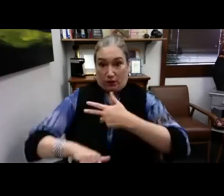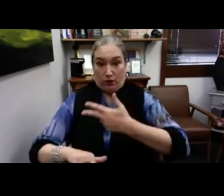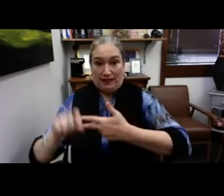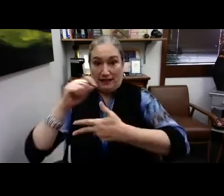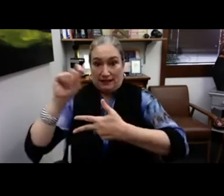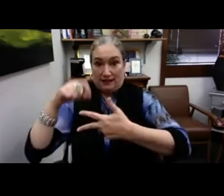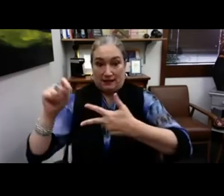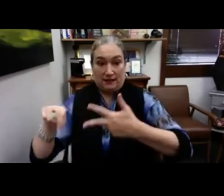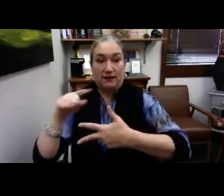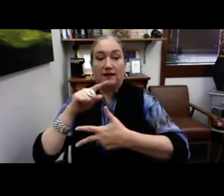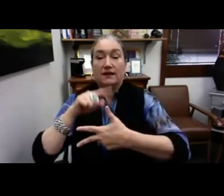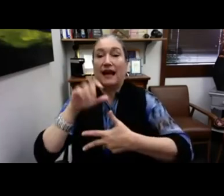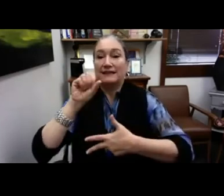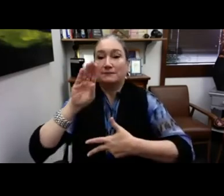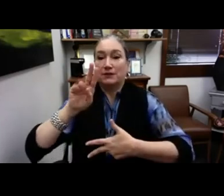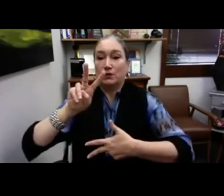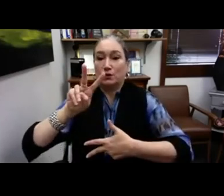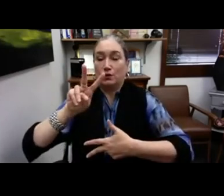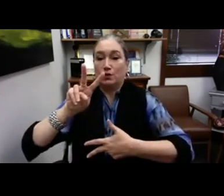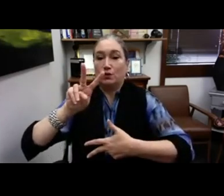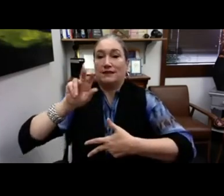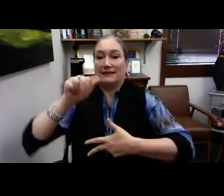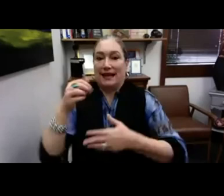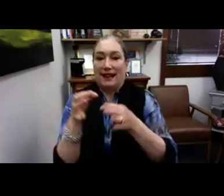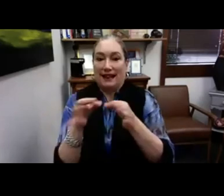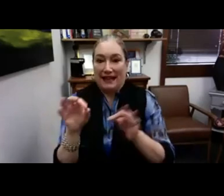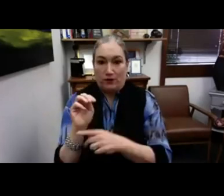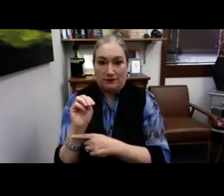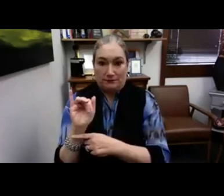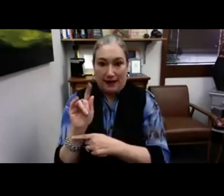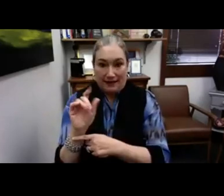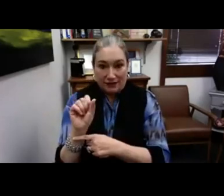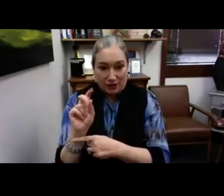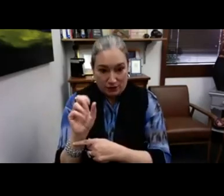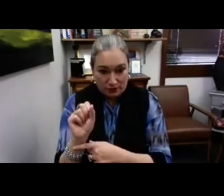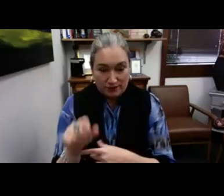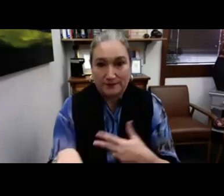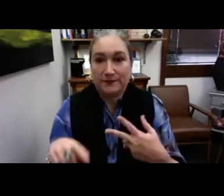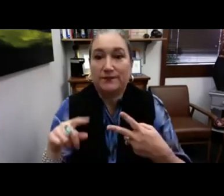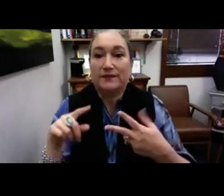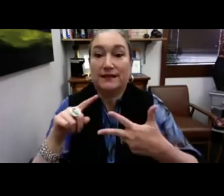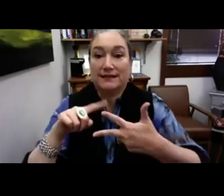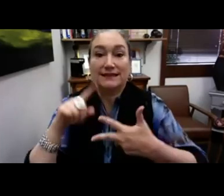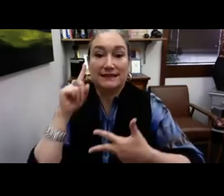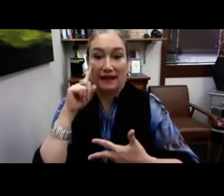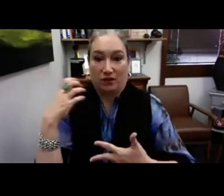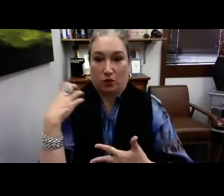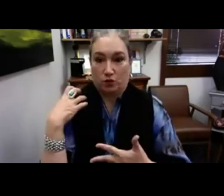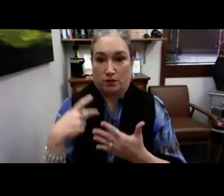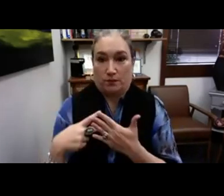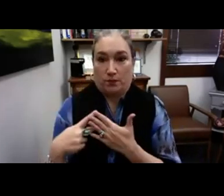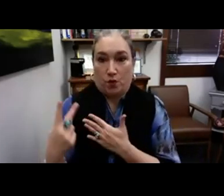So the trauma prevention is there's actually three other bullet points under that. So we have the SB 210 language milestones.